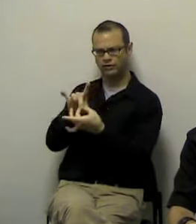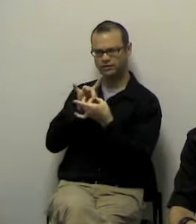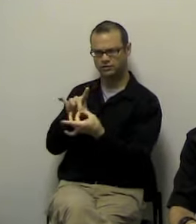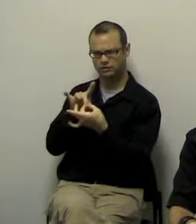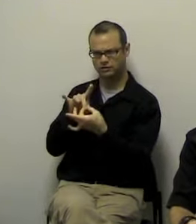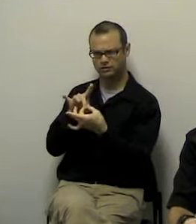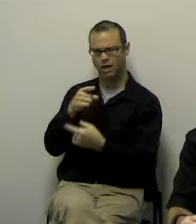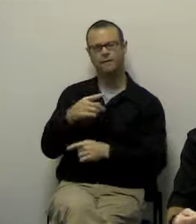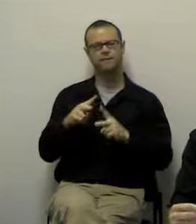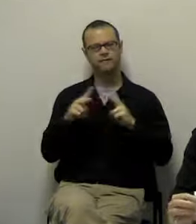what I have.